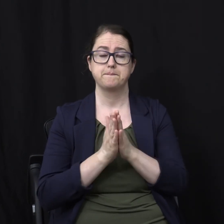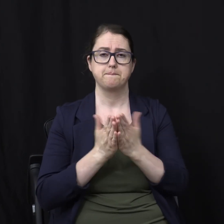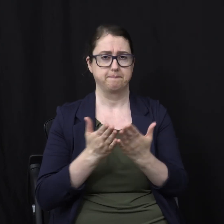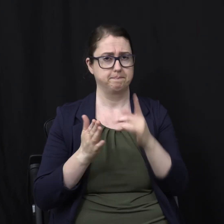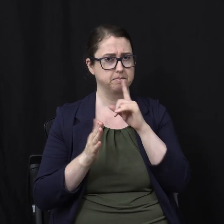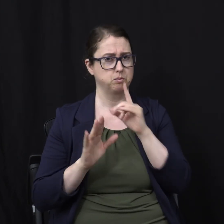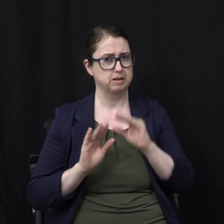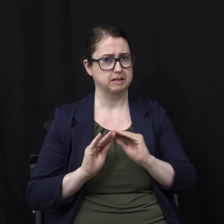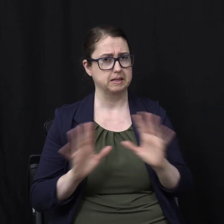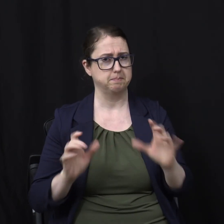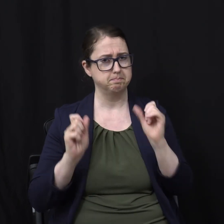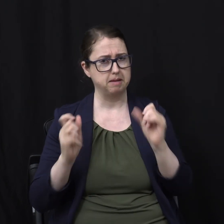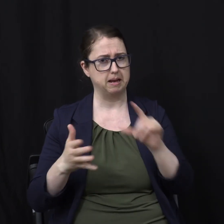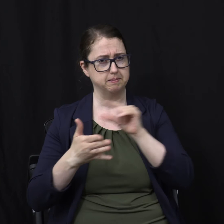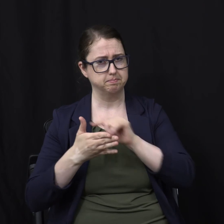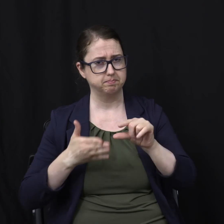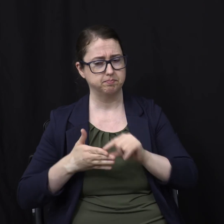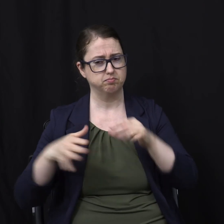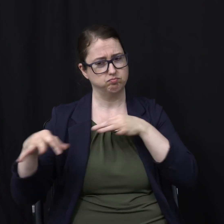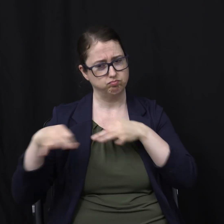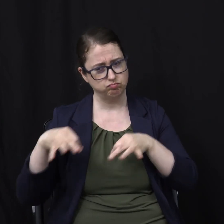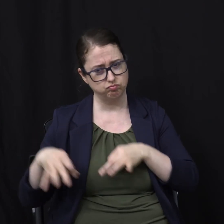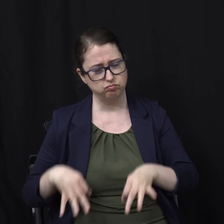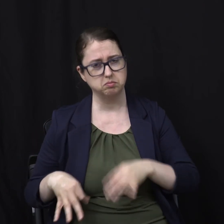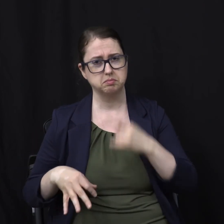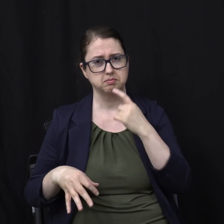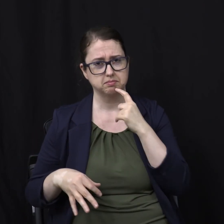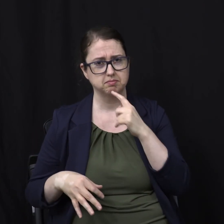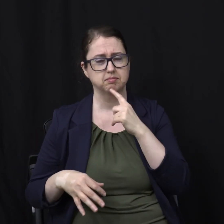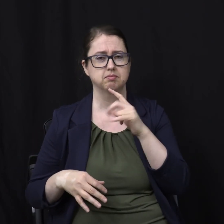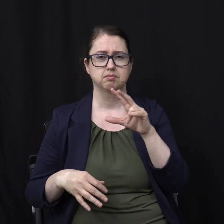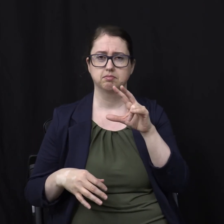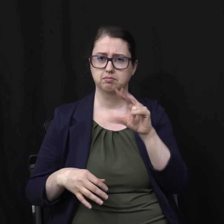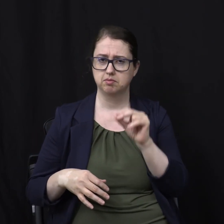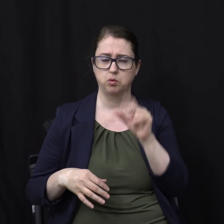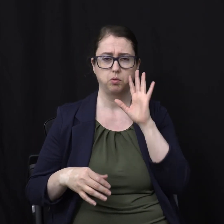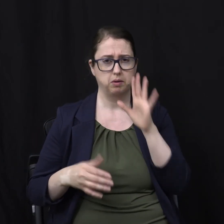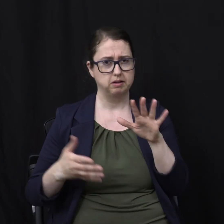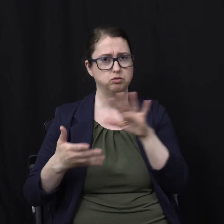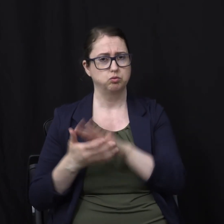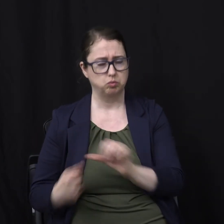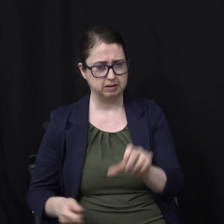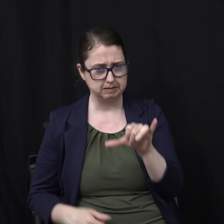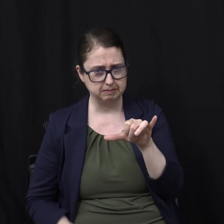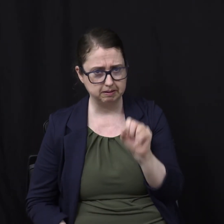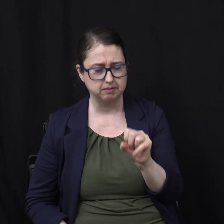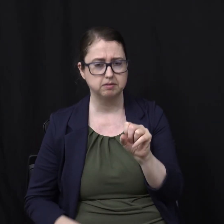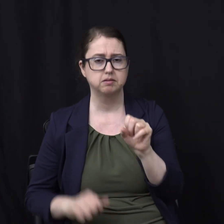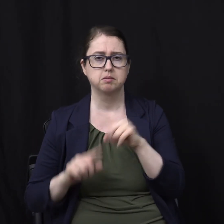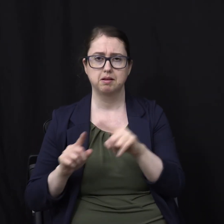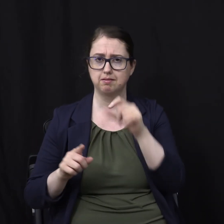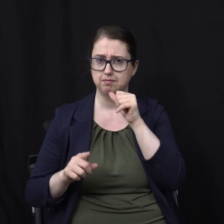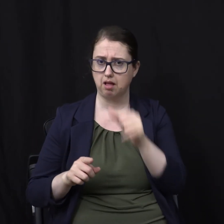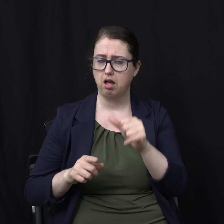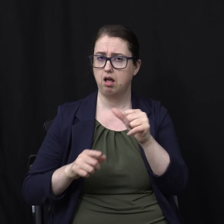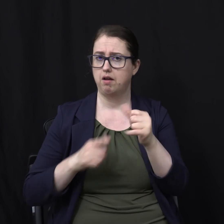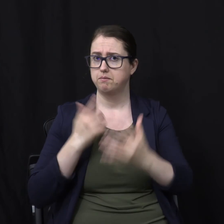Voluminously clear With so many different adjectives And descriptions On what destroy means How do they burn